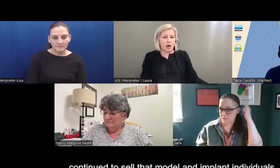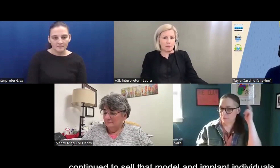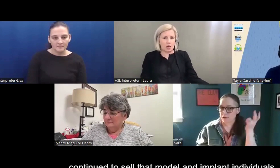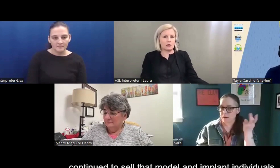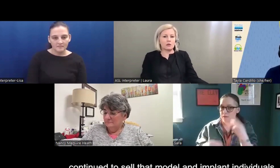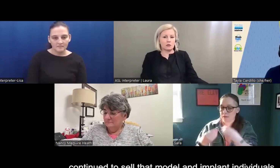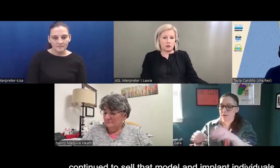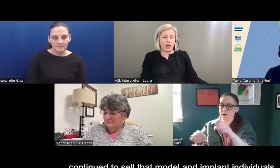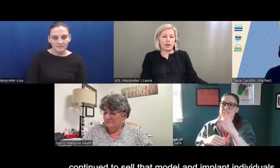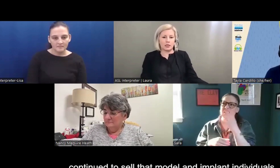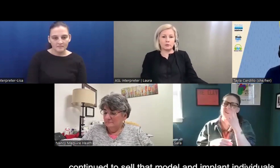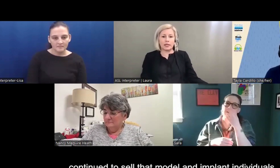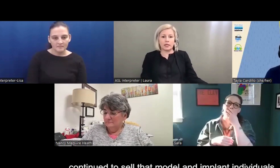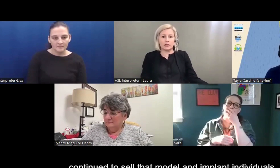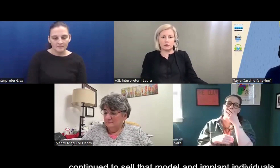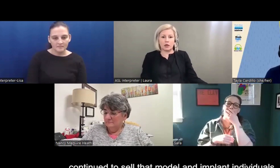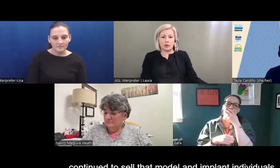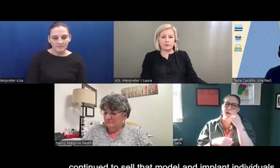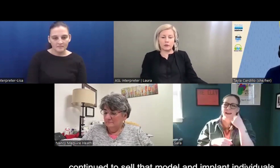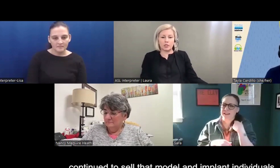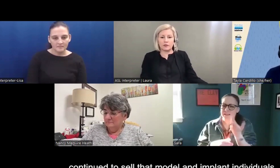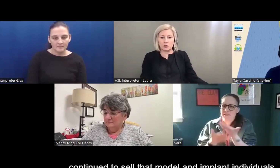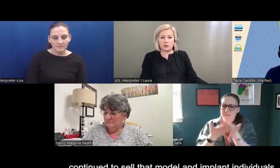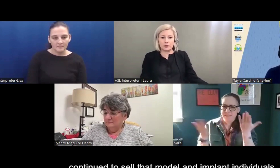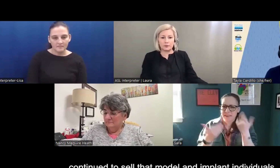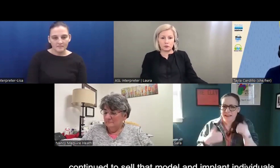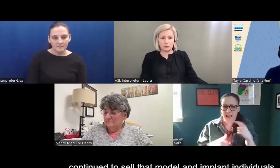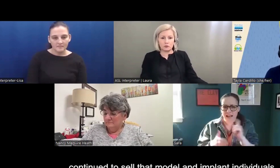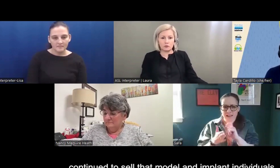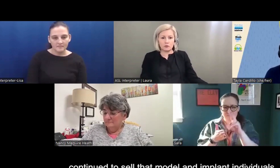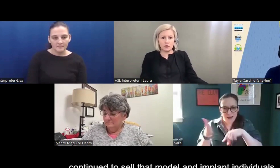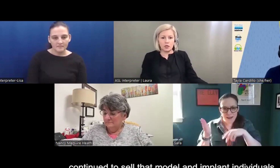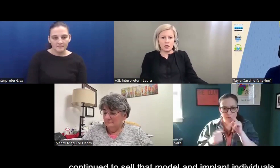that model and implant, um, individuals.